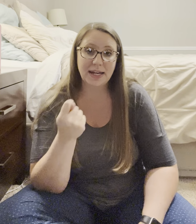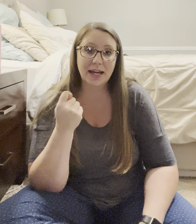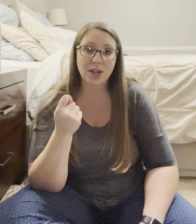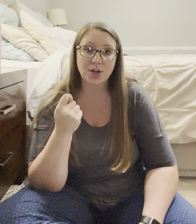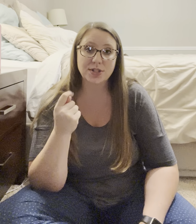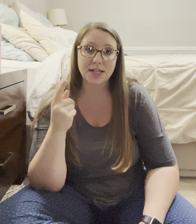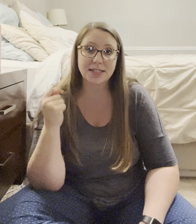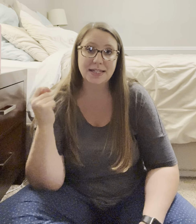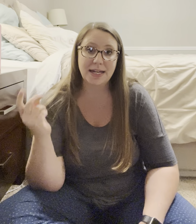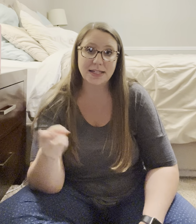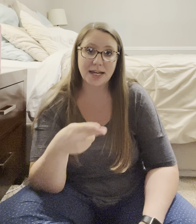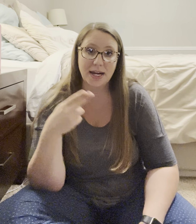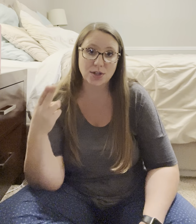hand. Thursday is T to H.